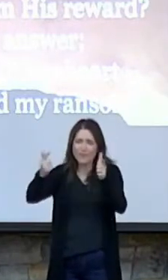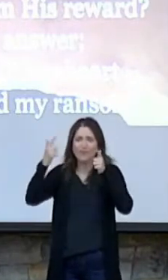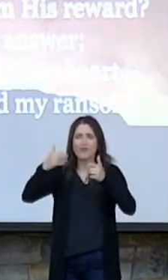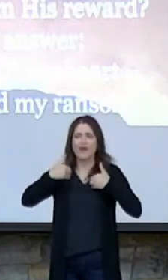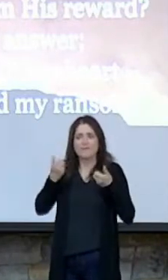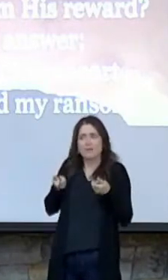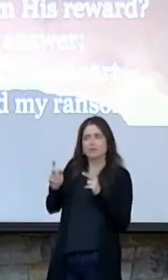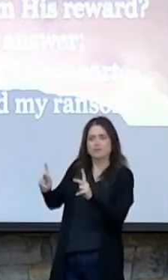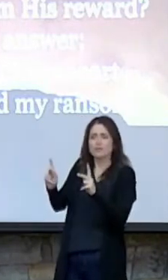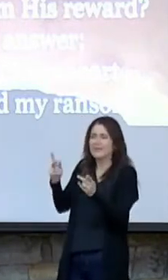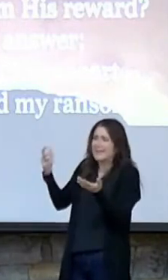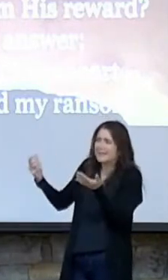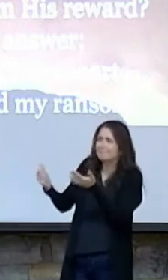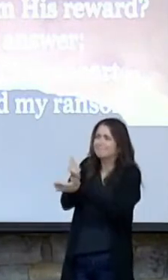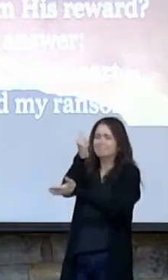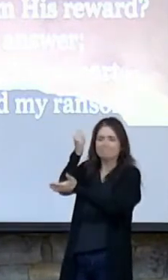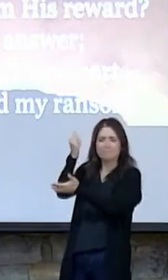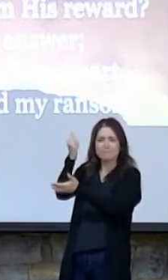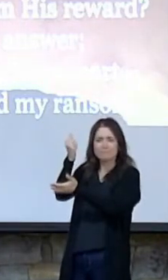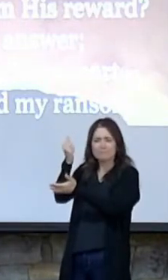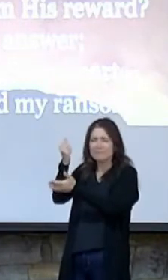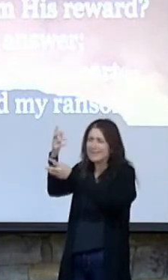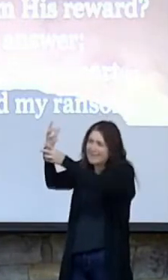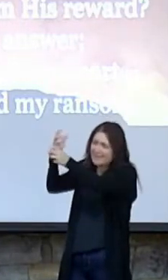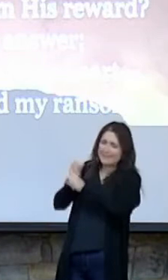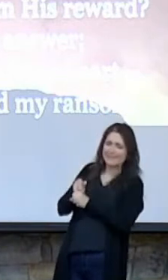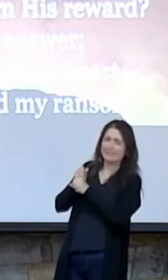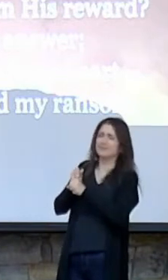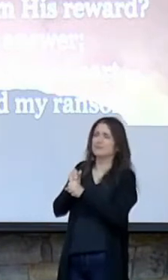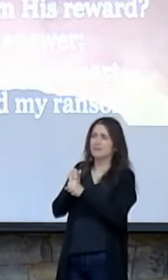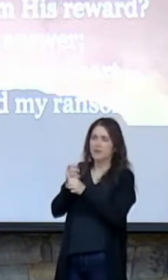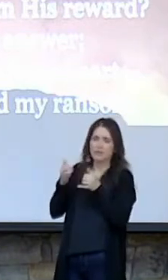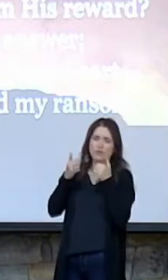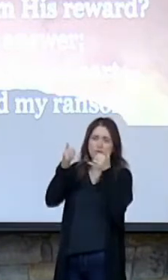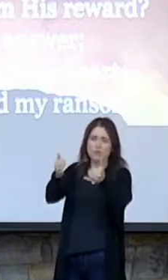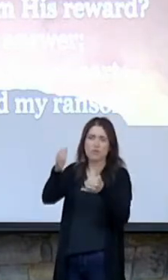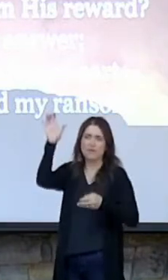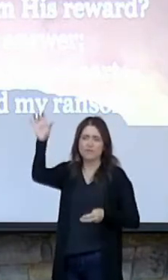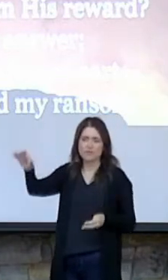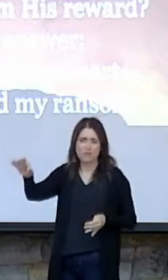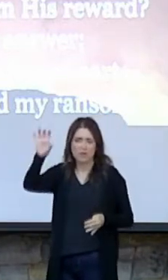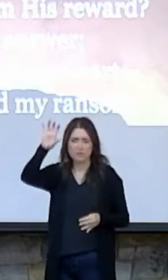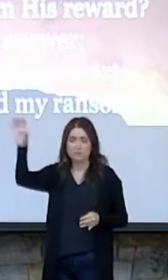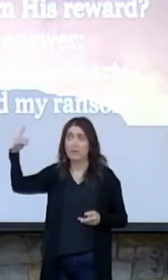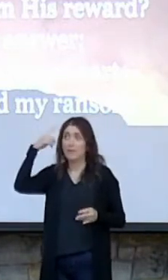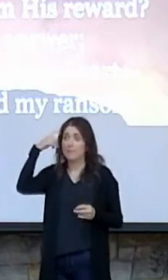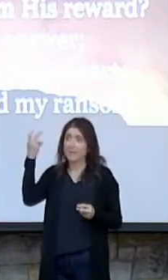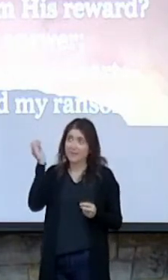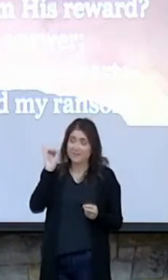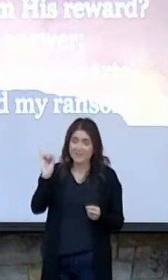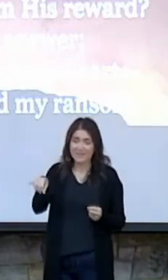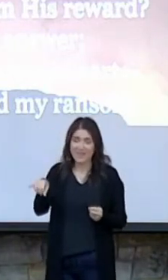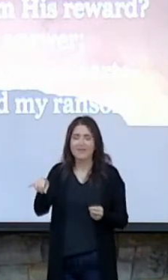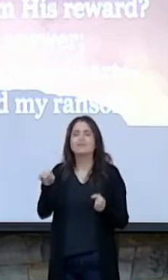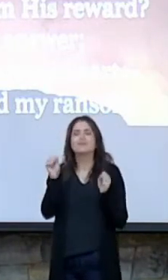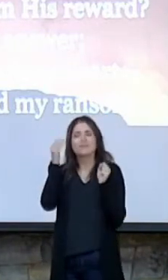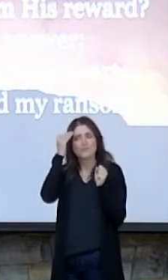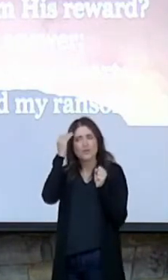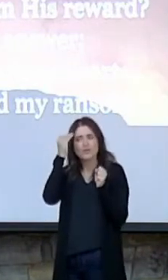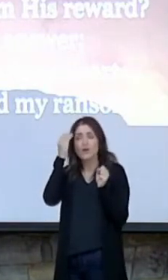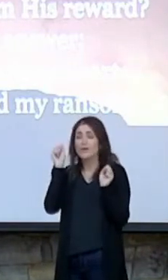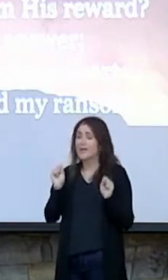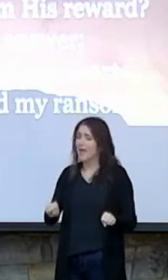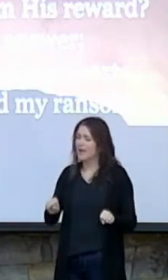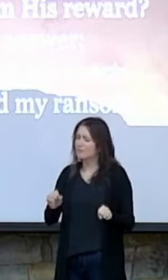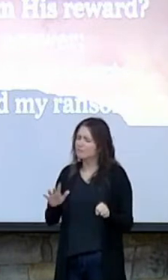the reward that the cross has to offer. And because of that, we can know with all